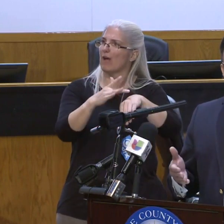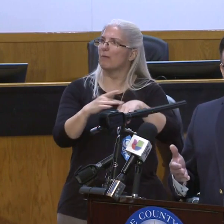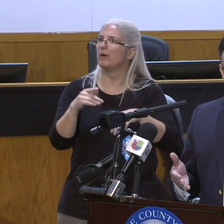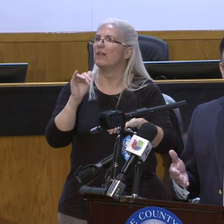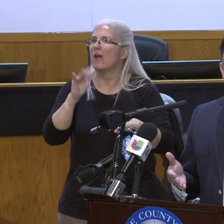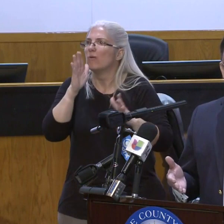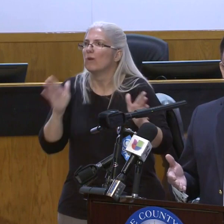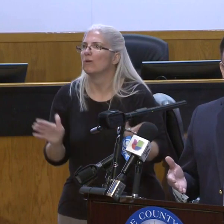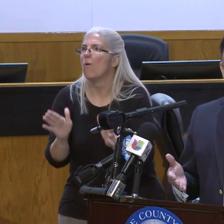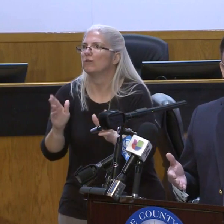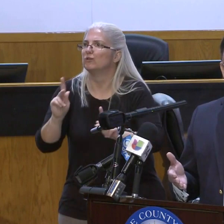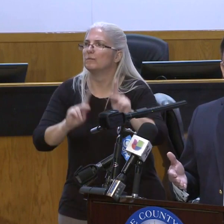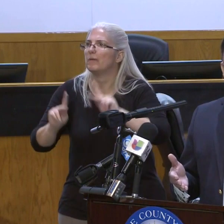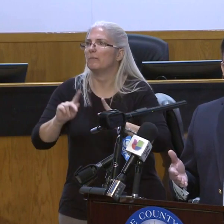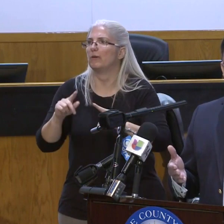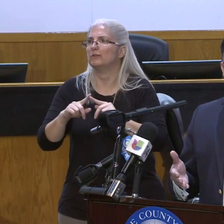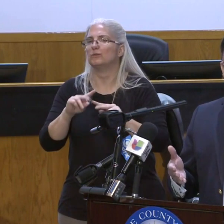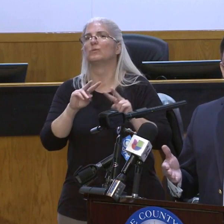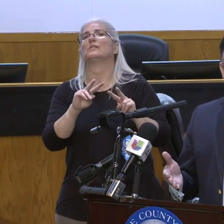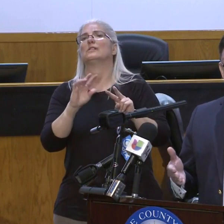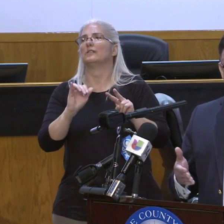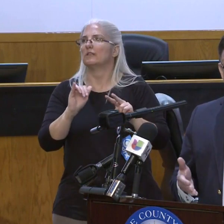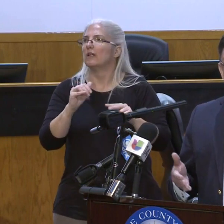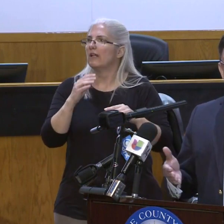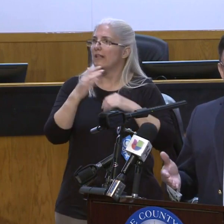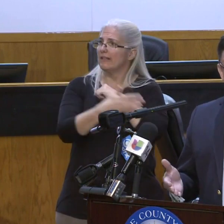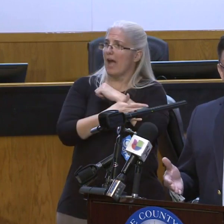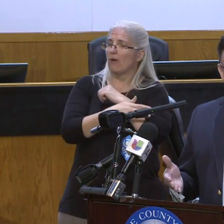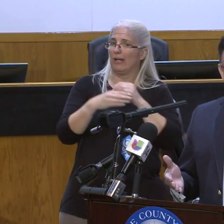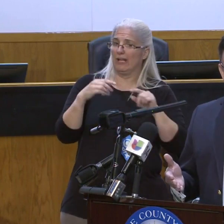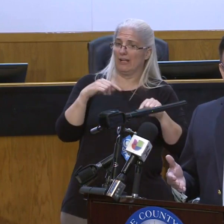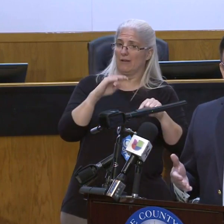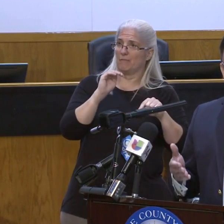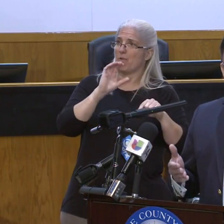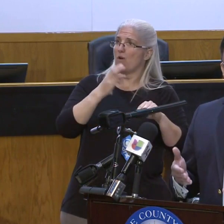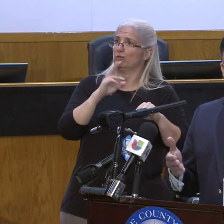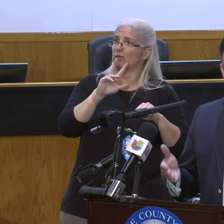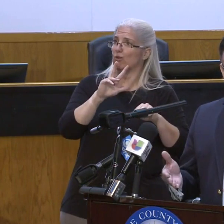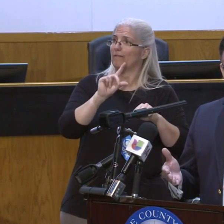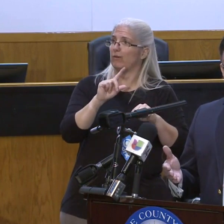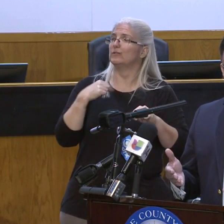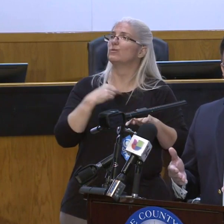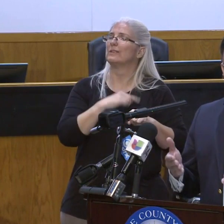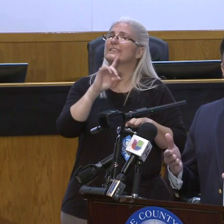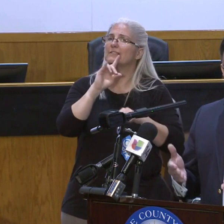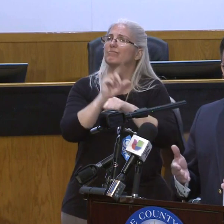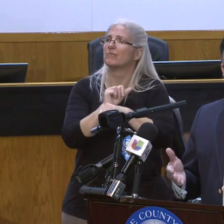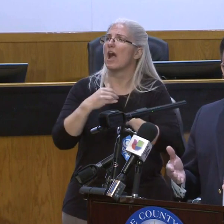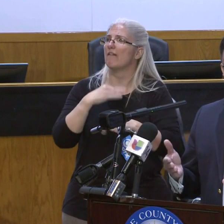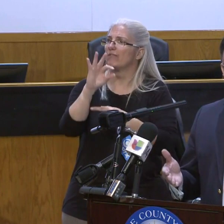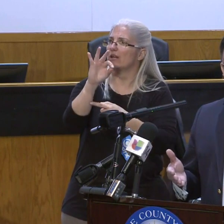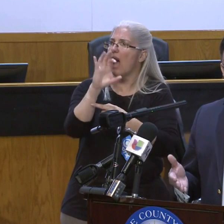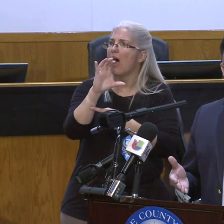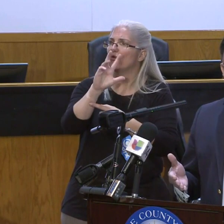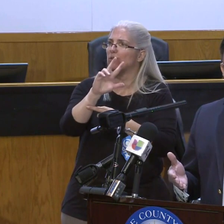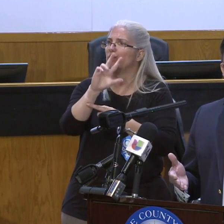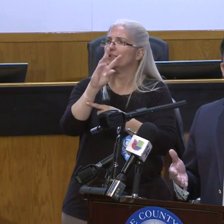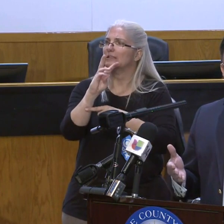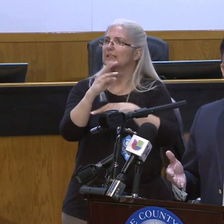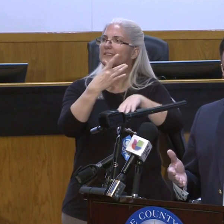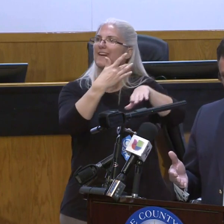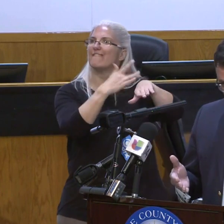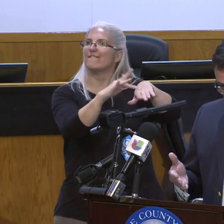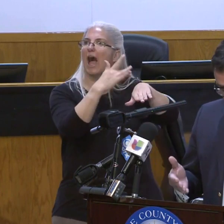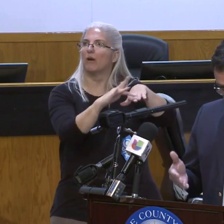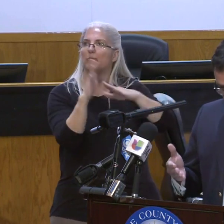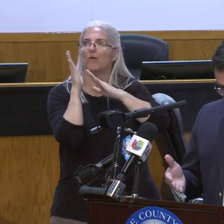there were 936 hospital beds available in the county, that there were still 92 ICU beds